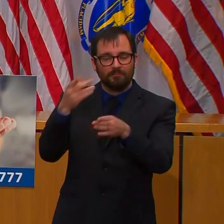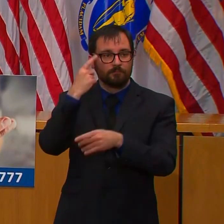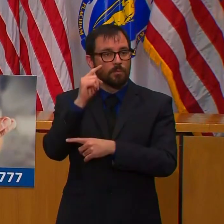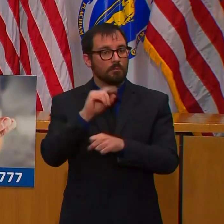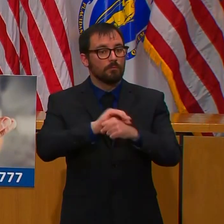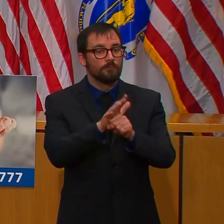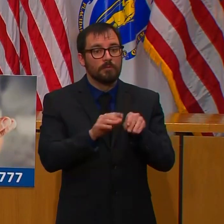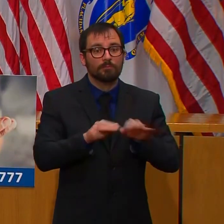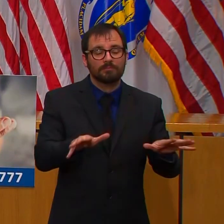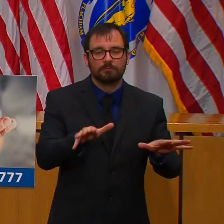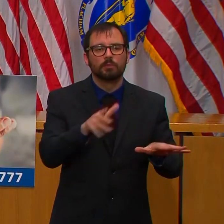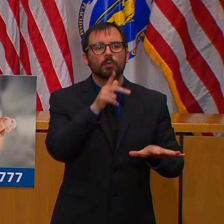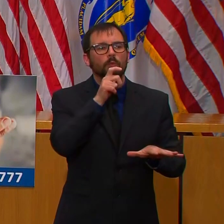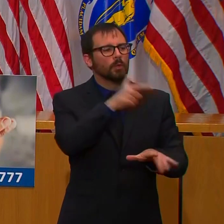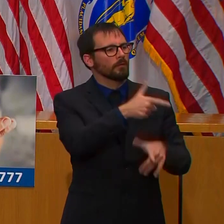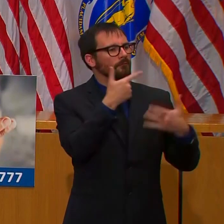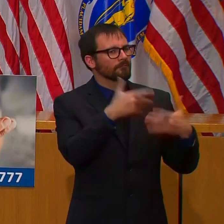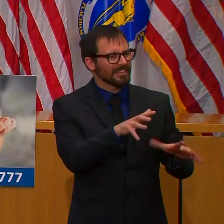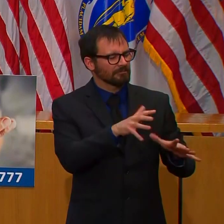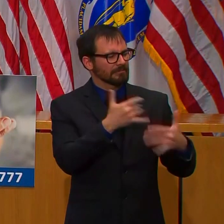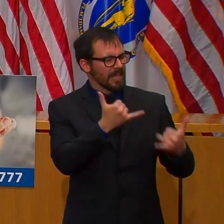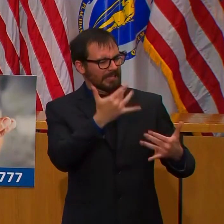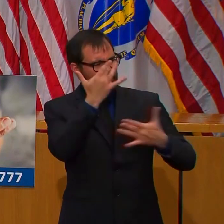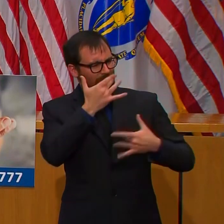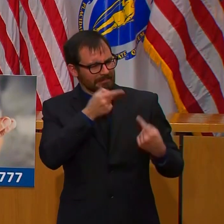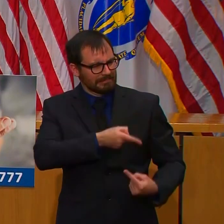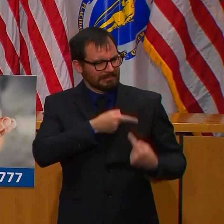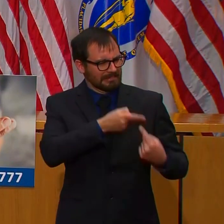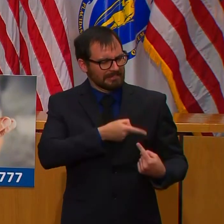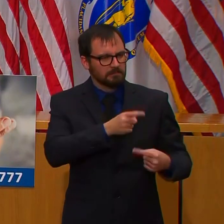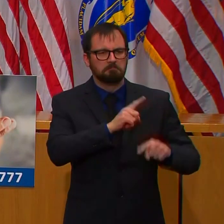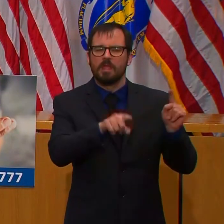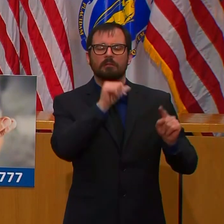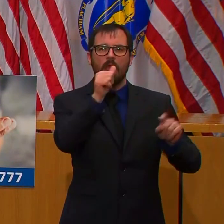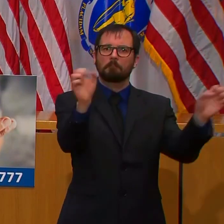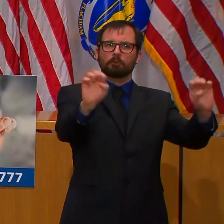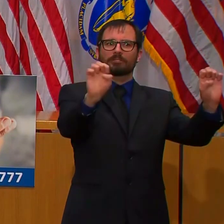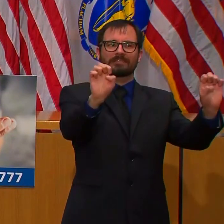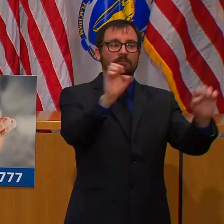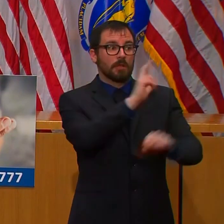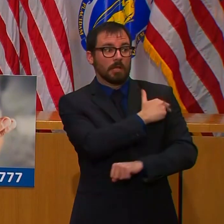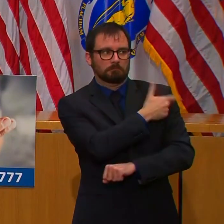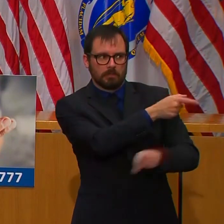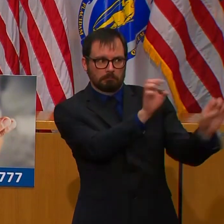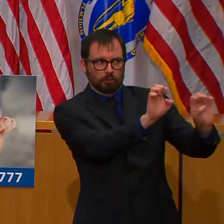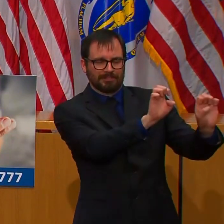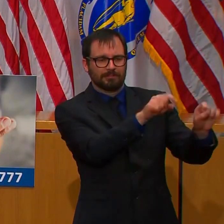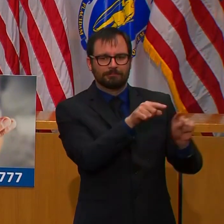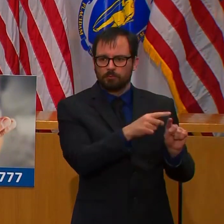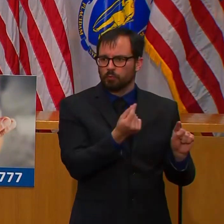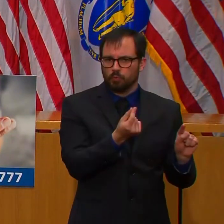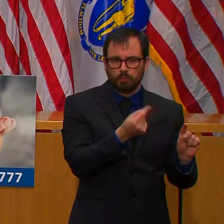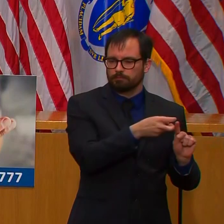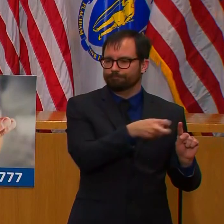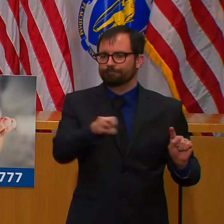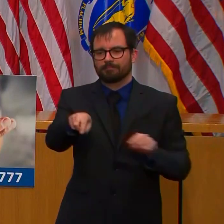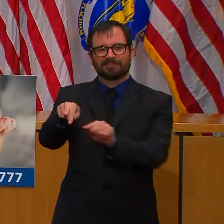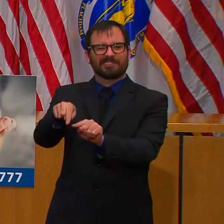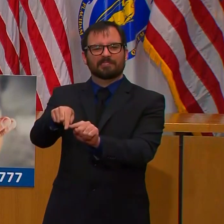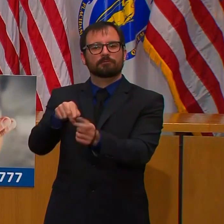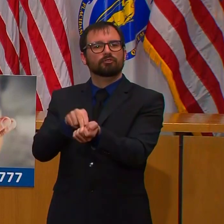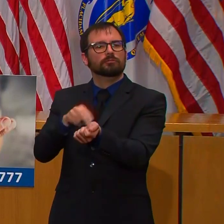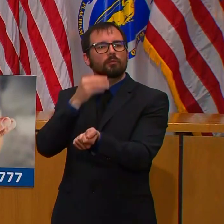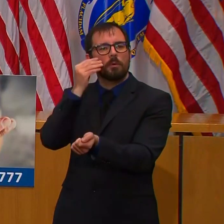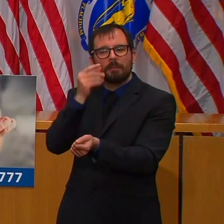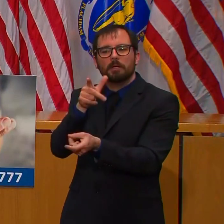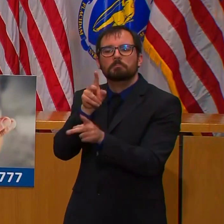As we plan for the surge, we requested and received approval for a field medical station through MEMA that will provide